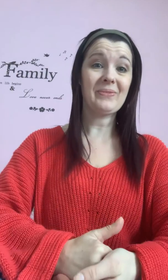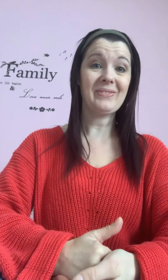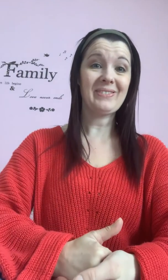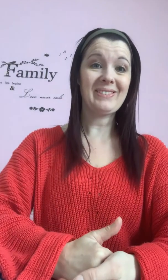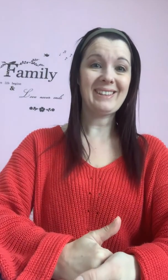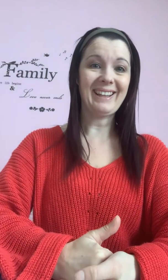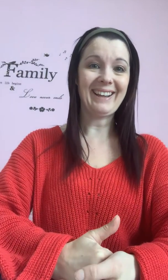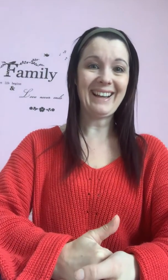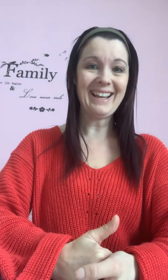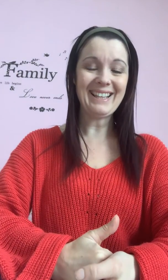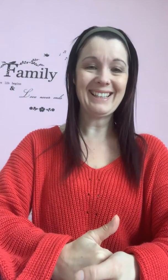Okay?